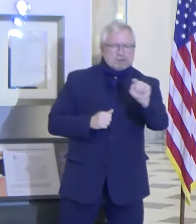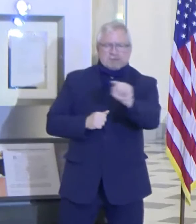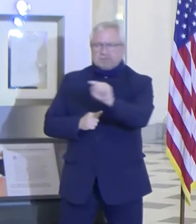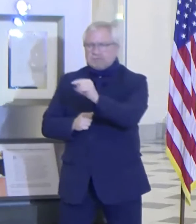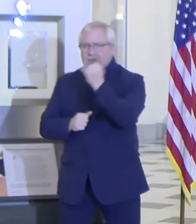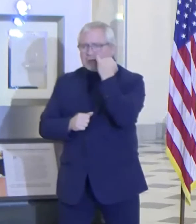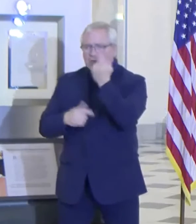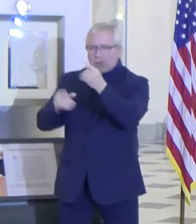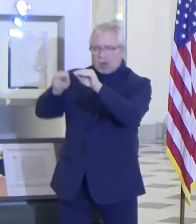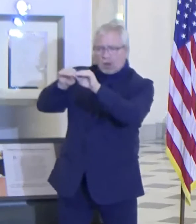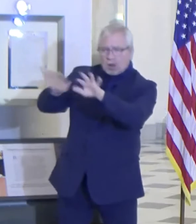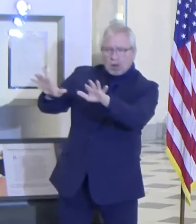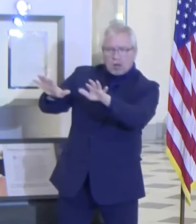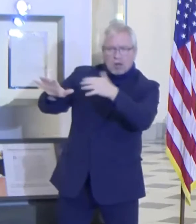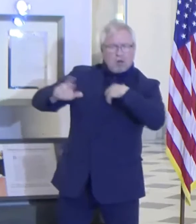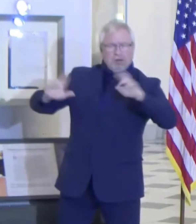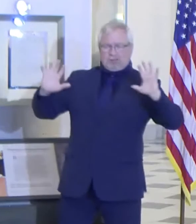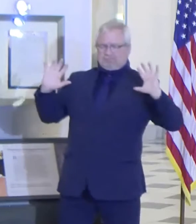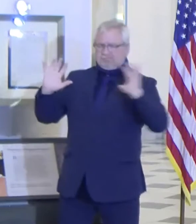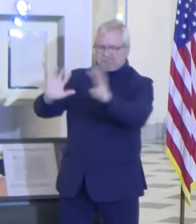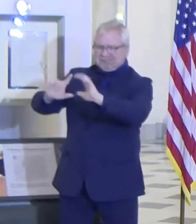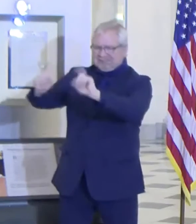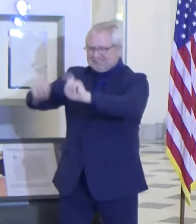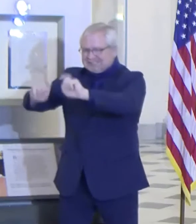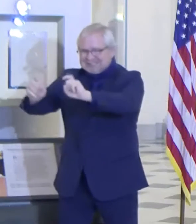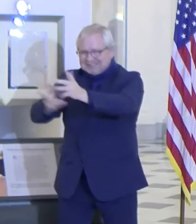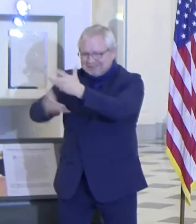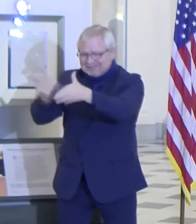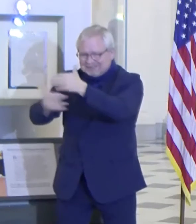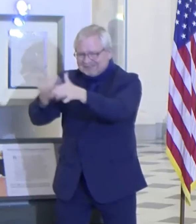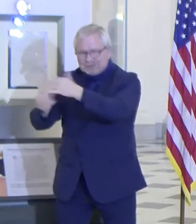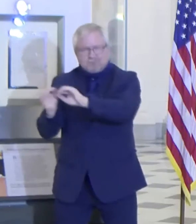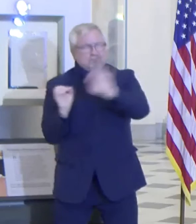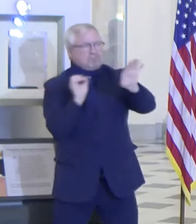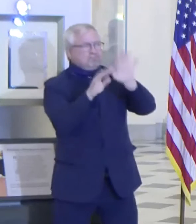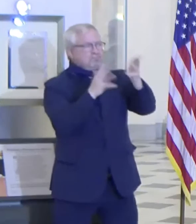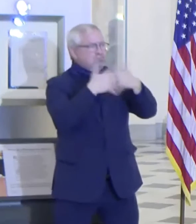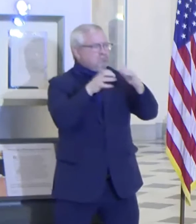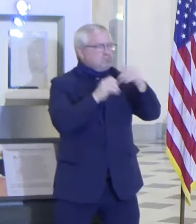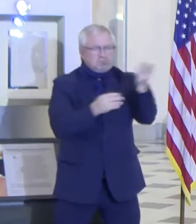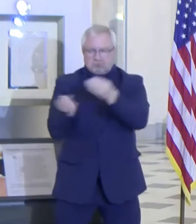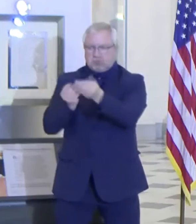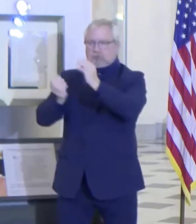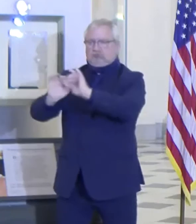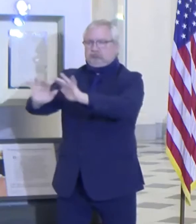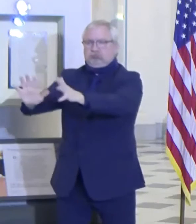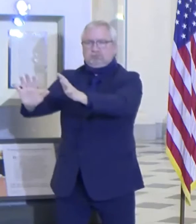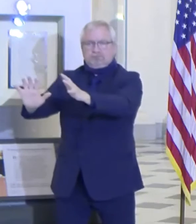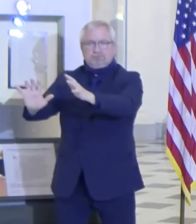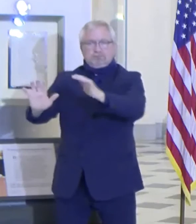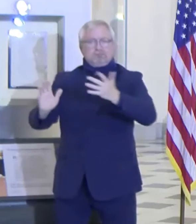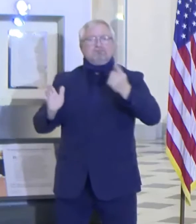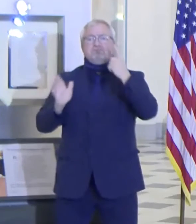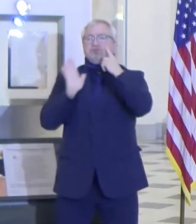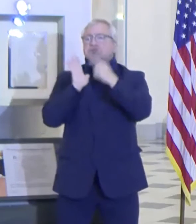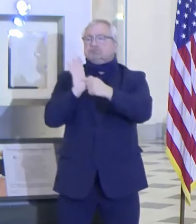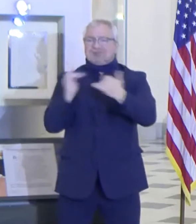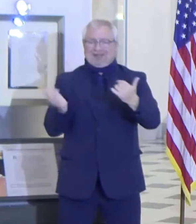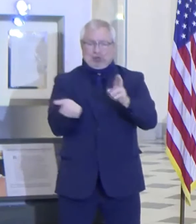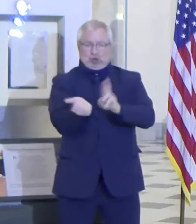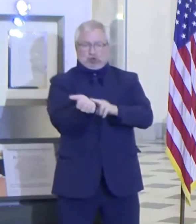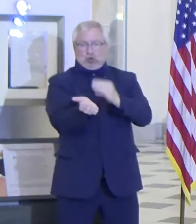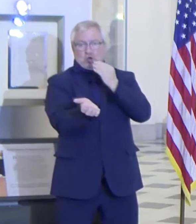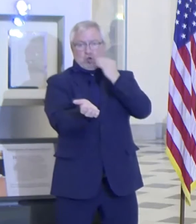clusters, and hotspots, including nursing homes, and to provide additional